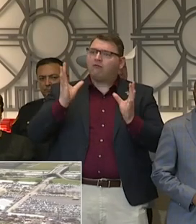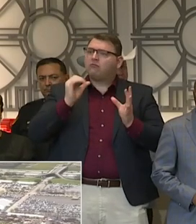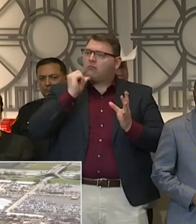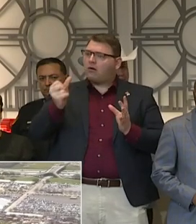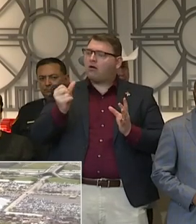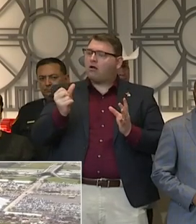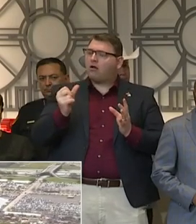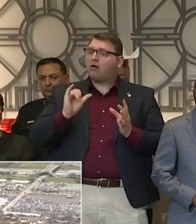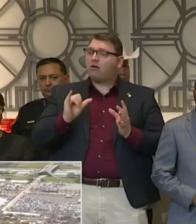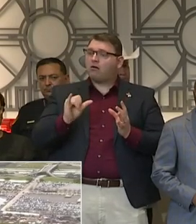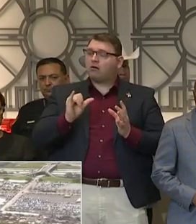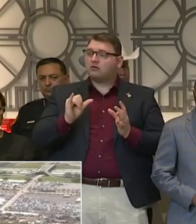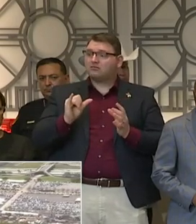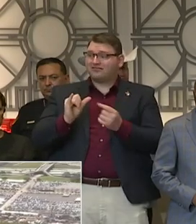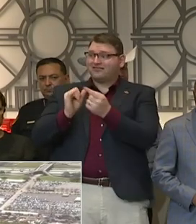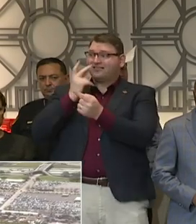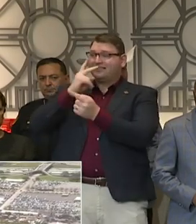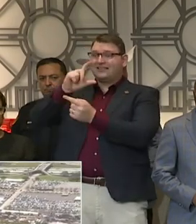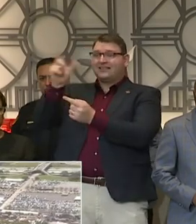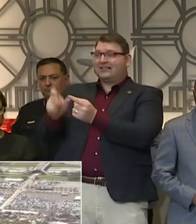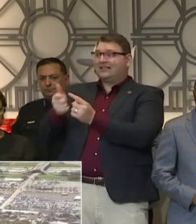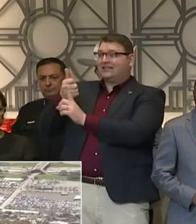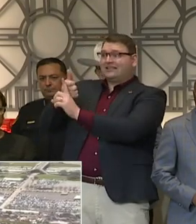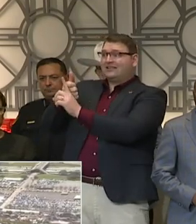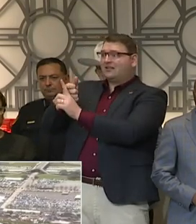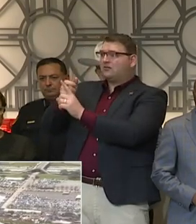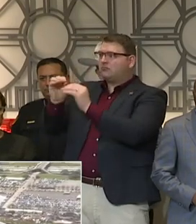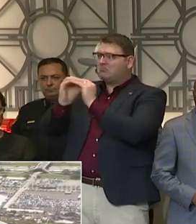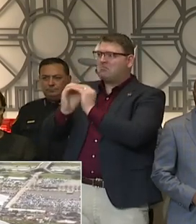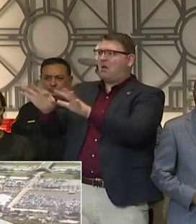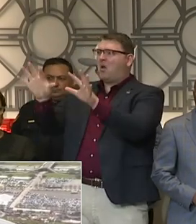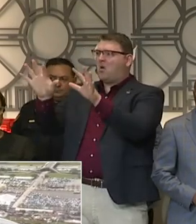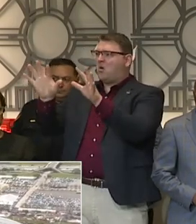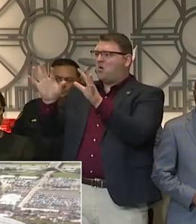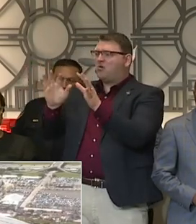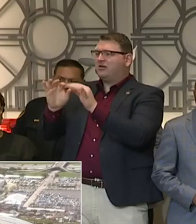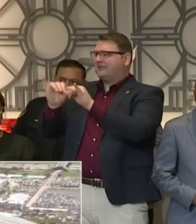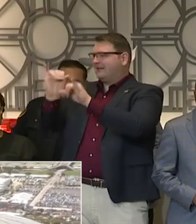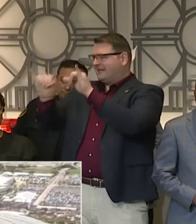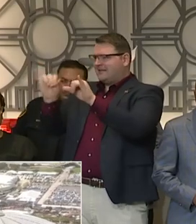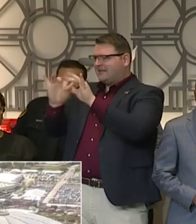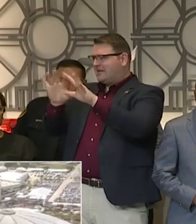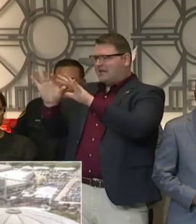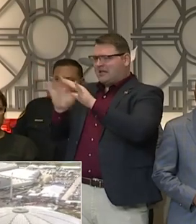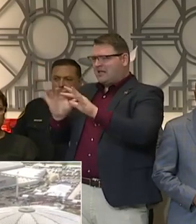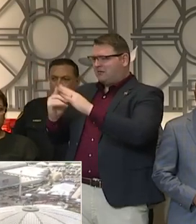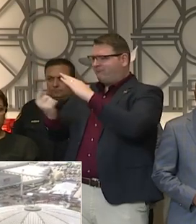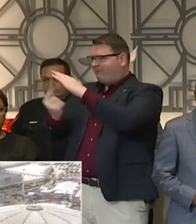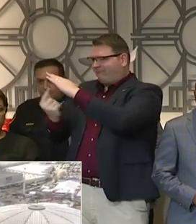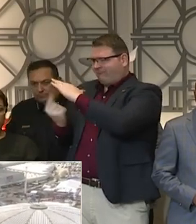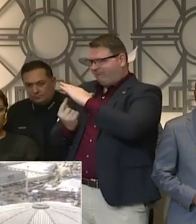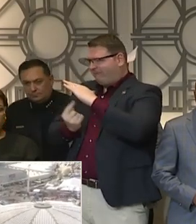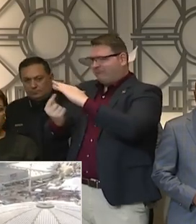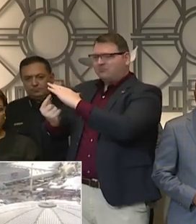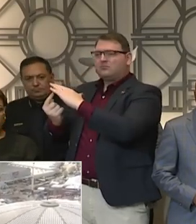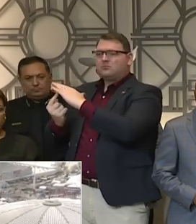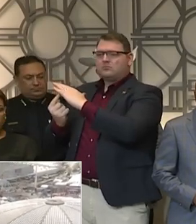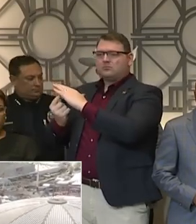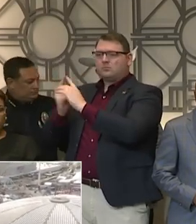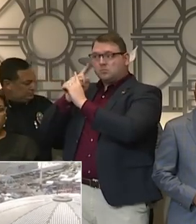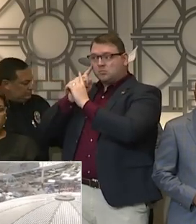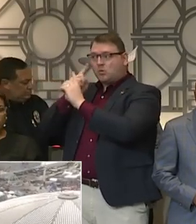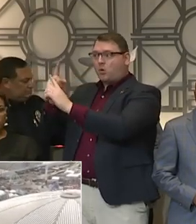because of all these things that we have done. It won't be because those things were unnecessary. It will be because of the steps that we're taking, like the steps we're taking today.